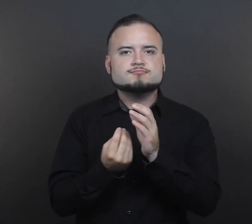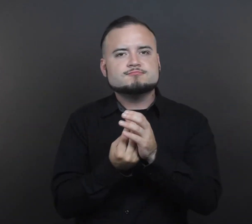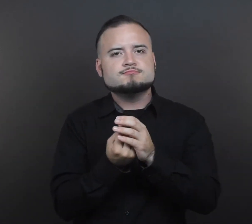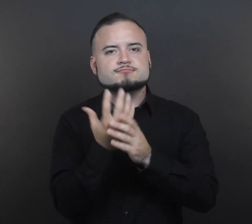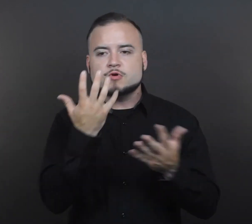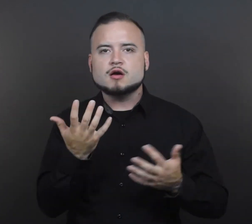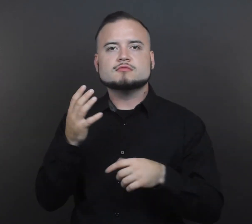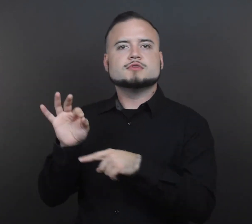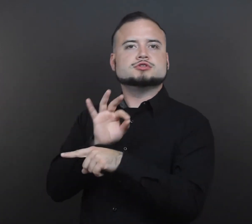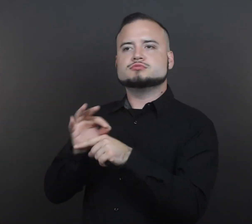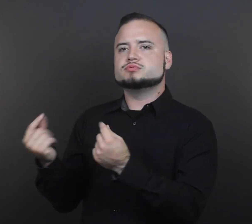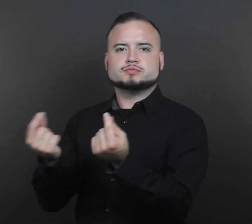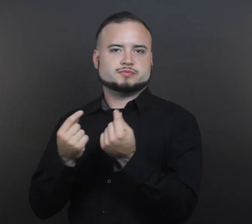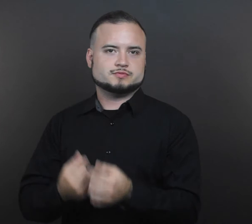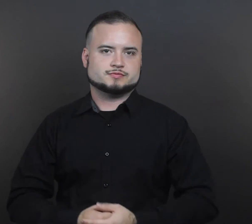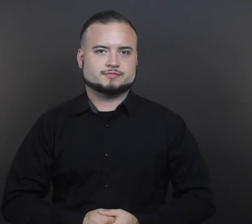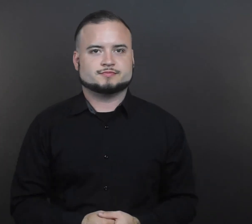and functionally.